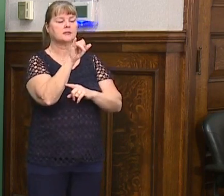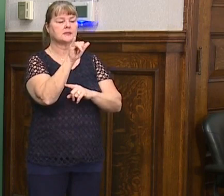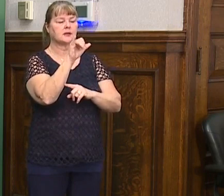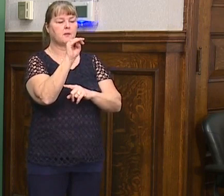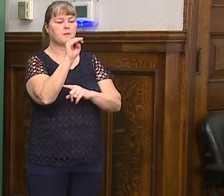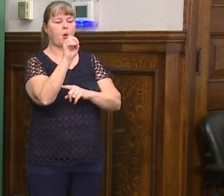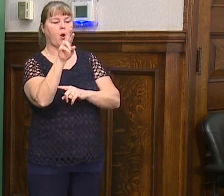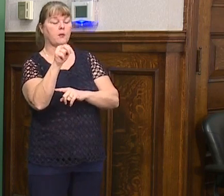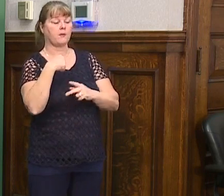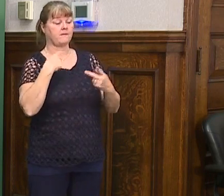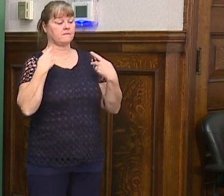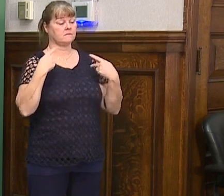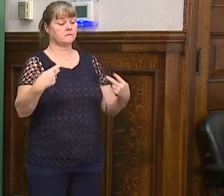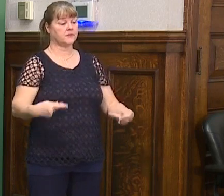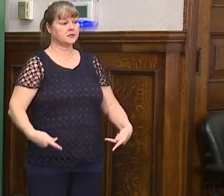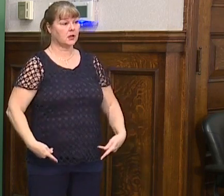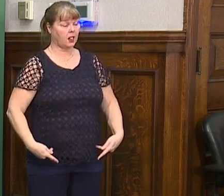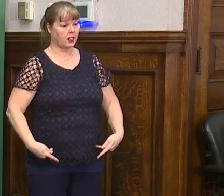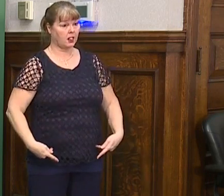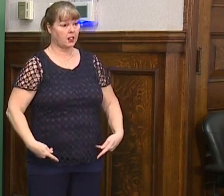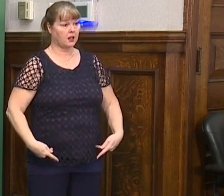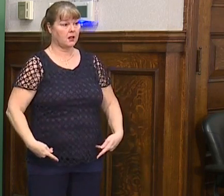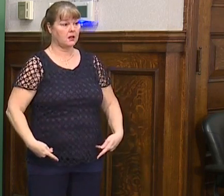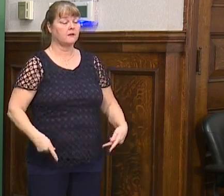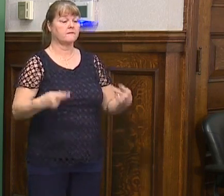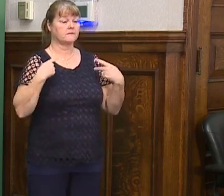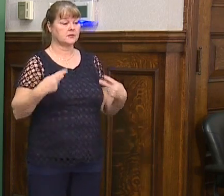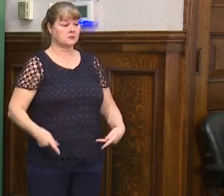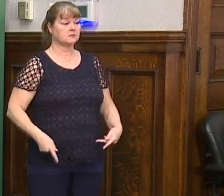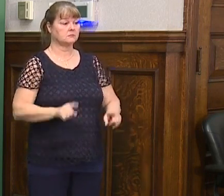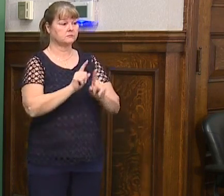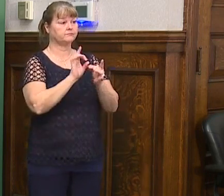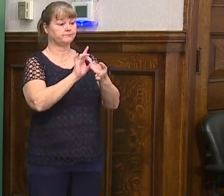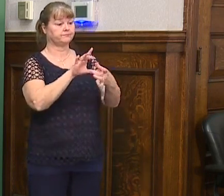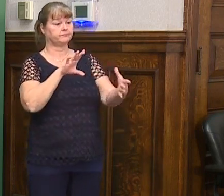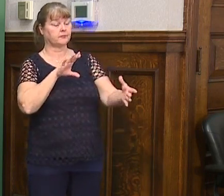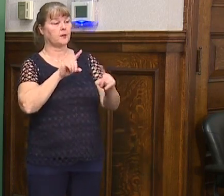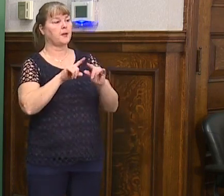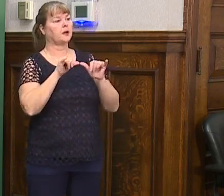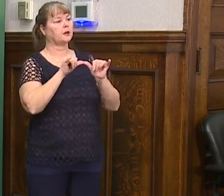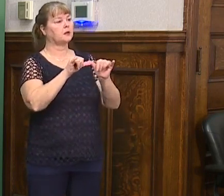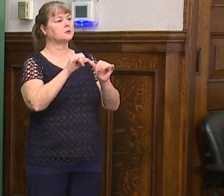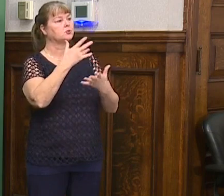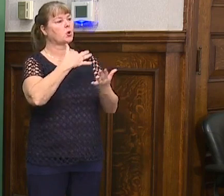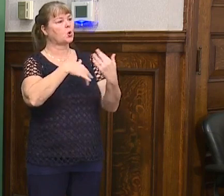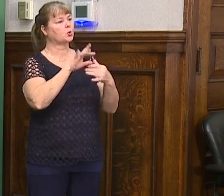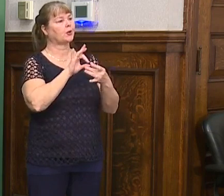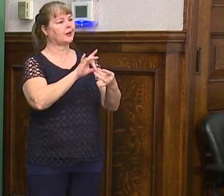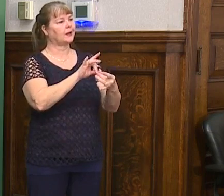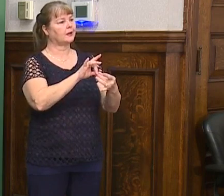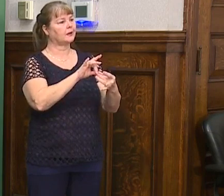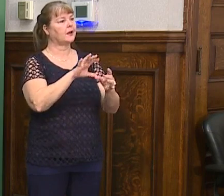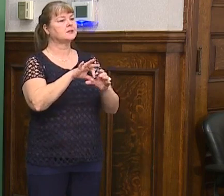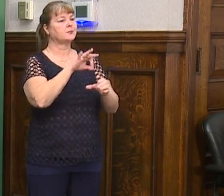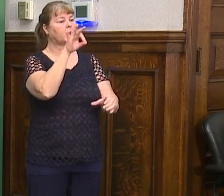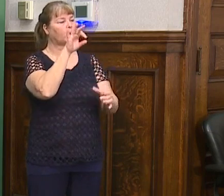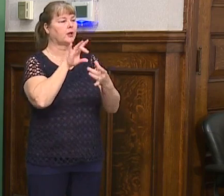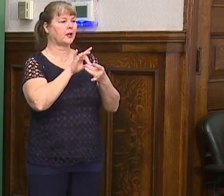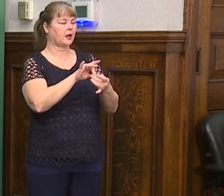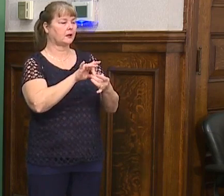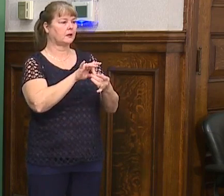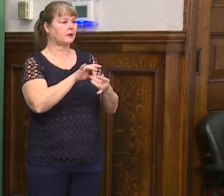Um, we're physically, um, we're physically disconnected, but we remain socially connected and spiritually connected.